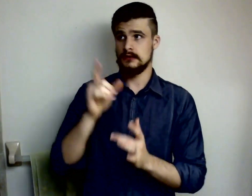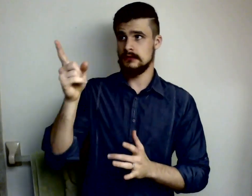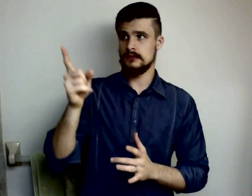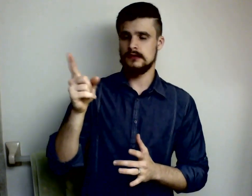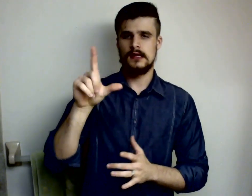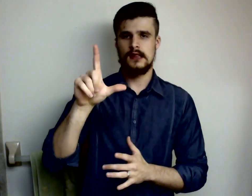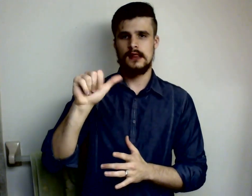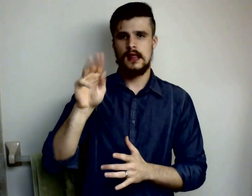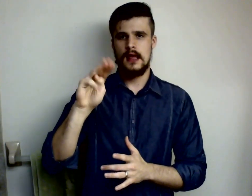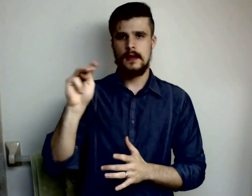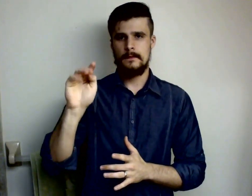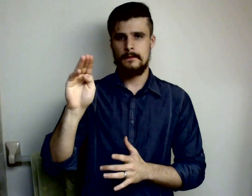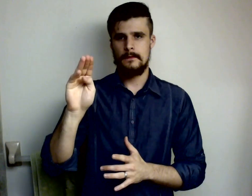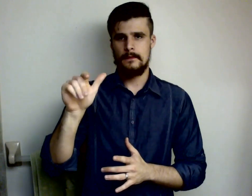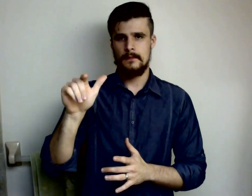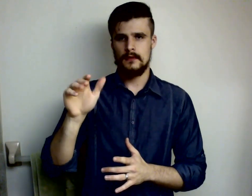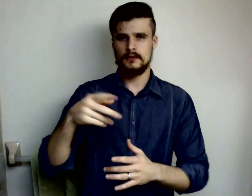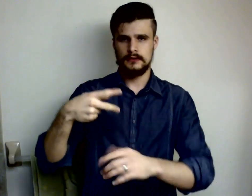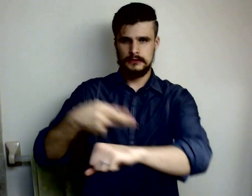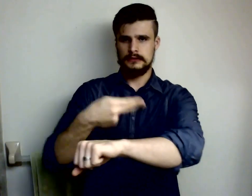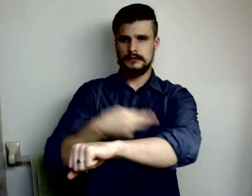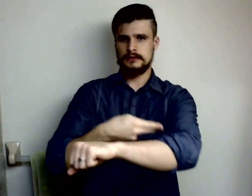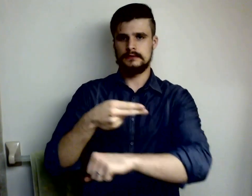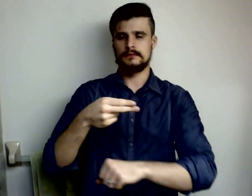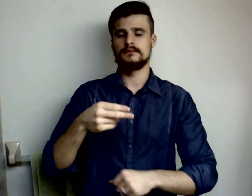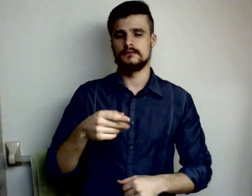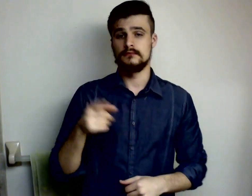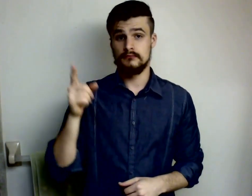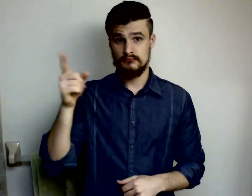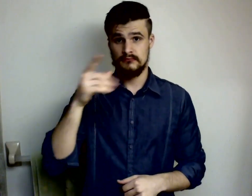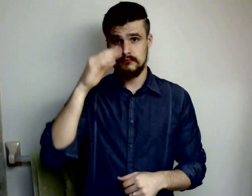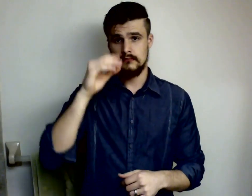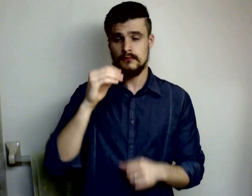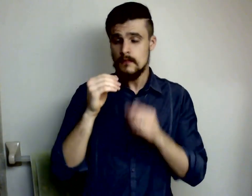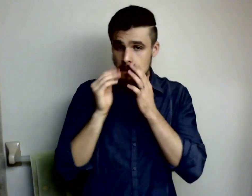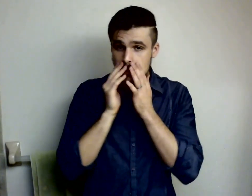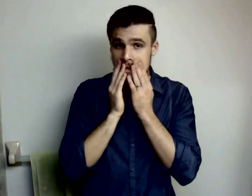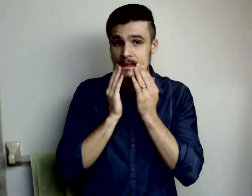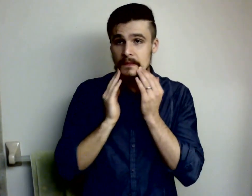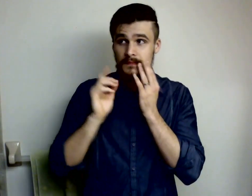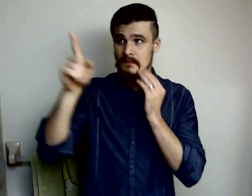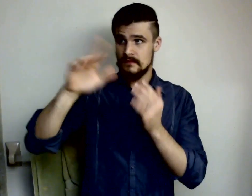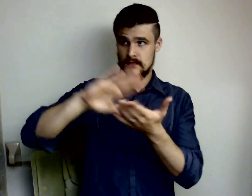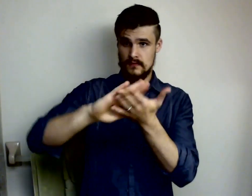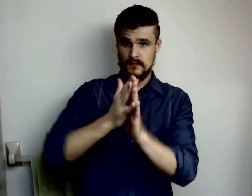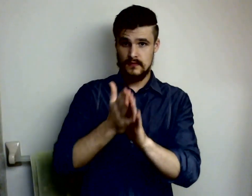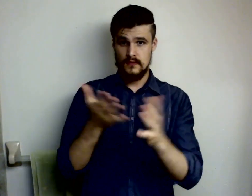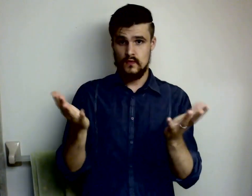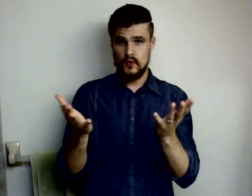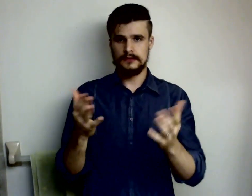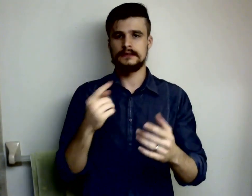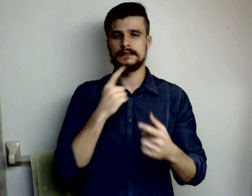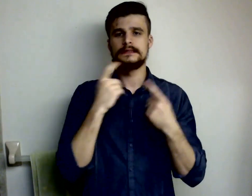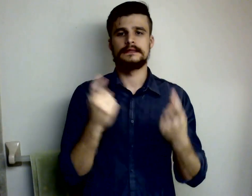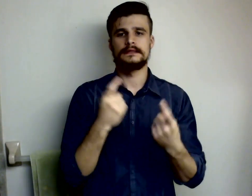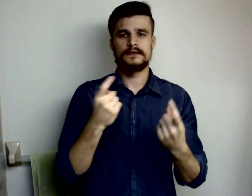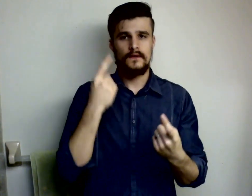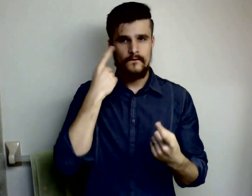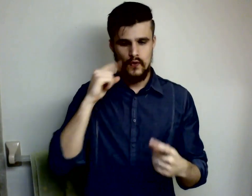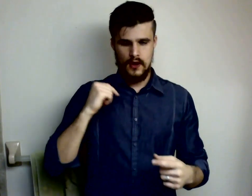died for you and me the guilty criminals he became sin who knew no sin that we might